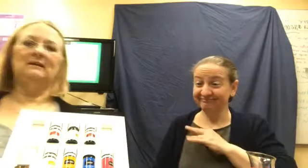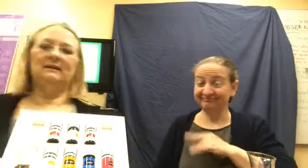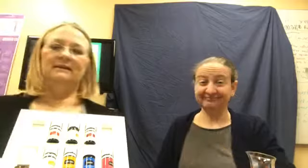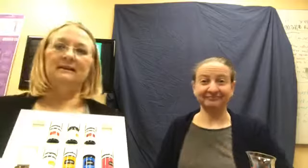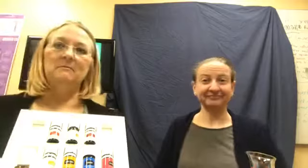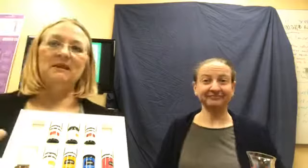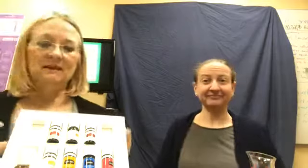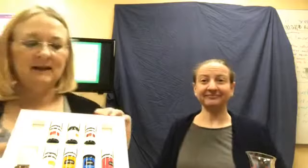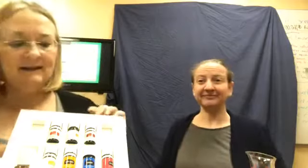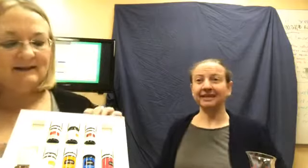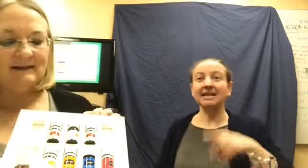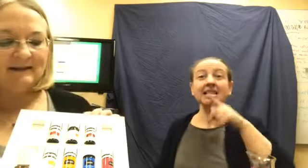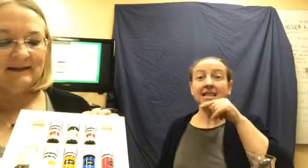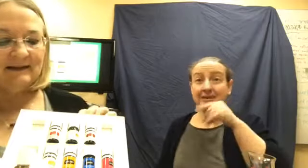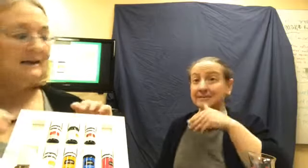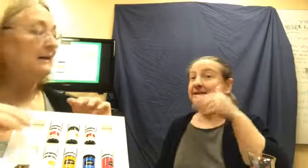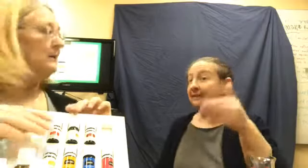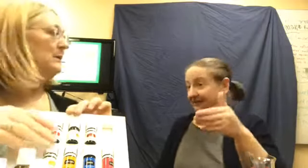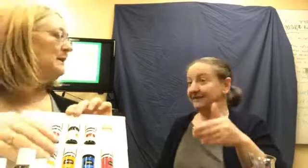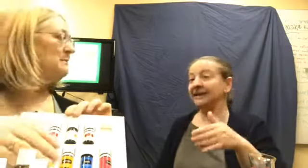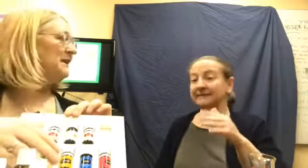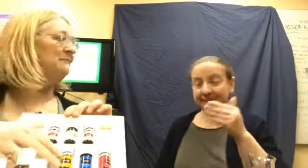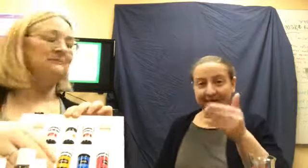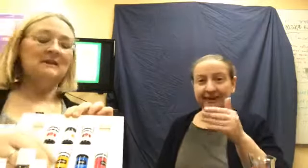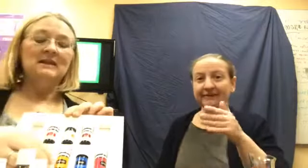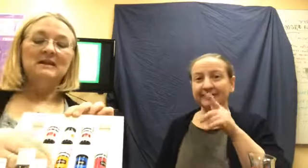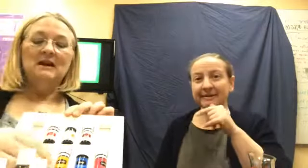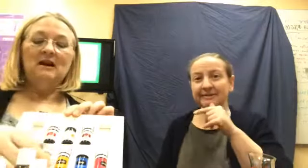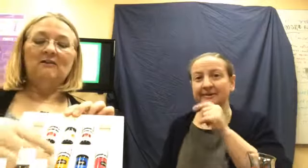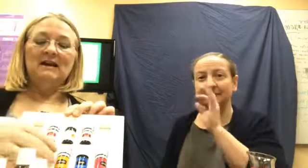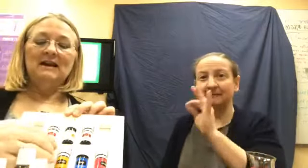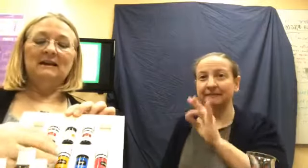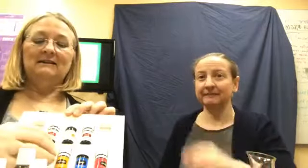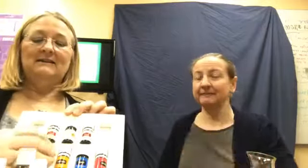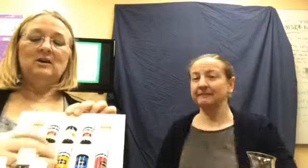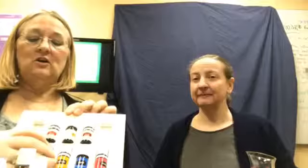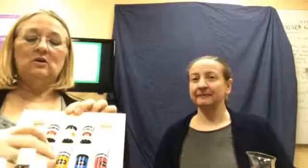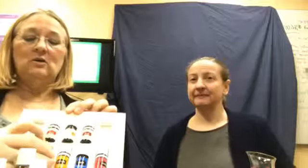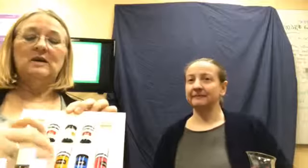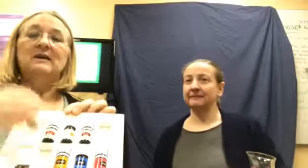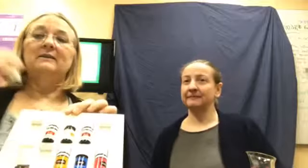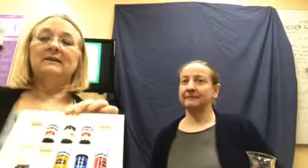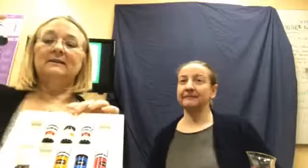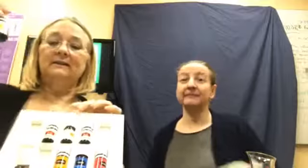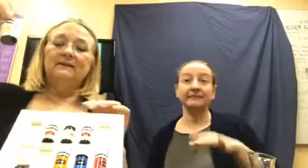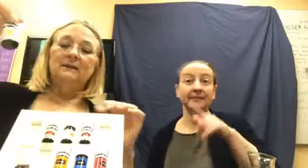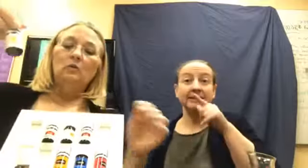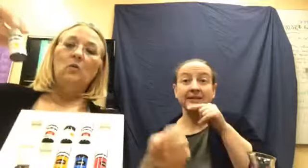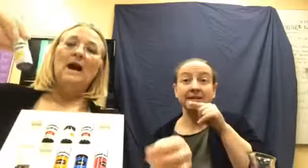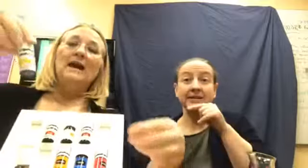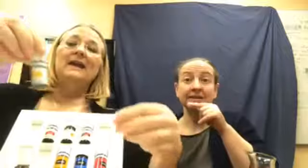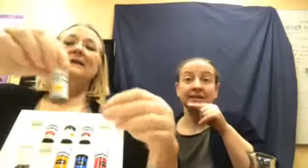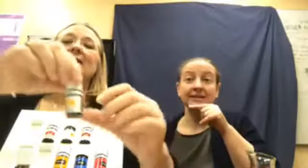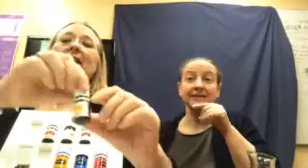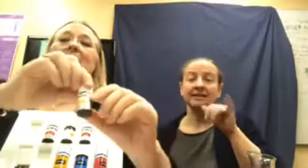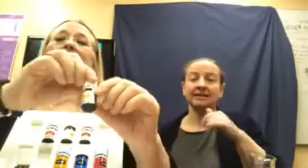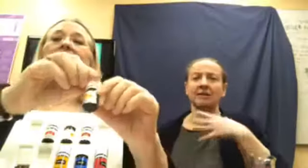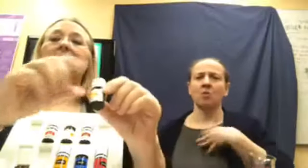Is lemon next? Can I do lemon? Go ahead with lemon. All right. So, this is the white label that